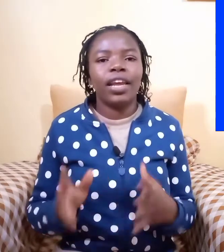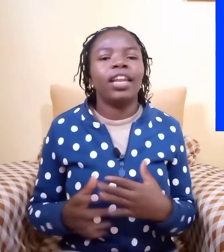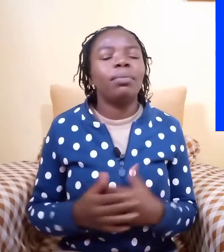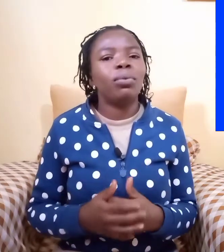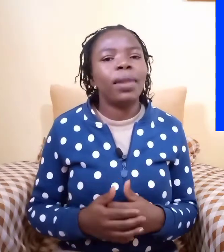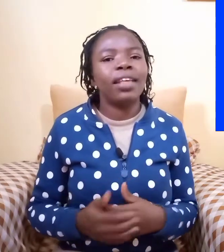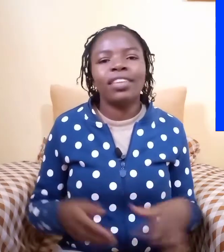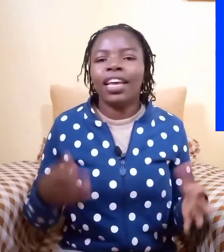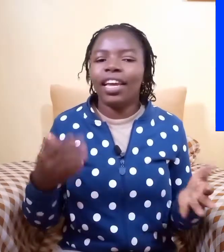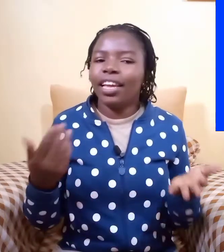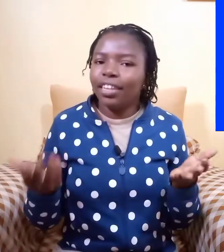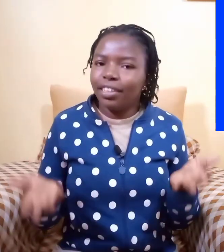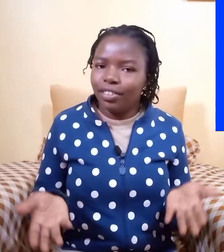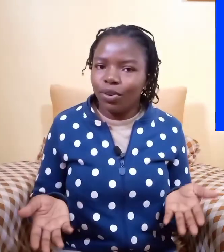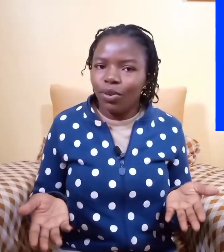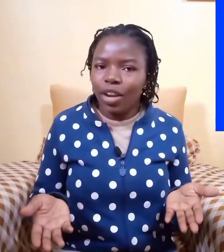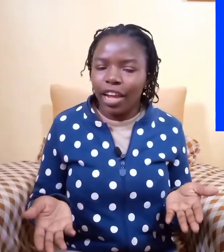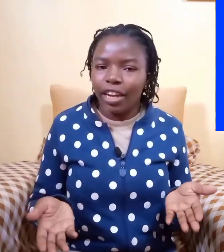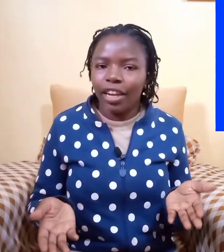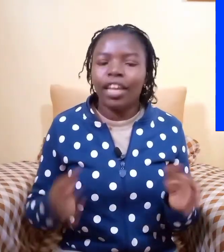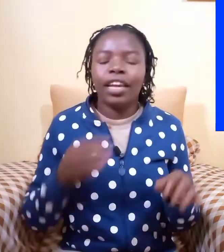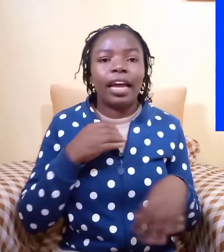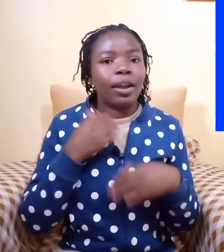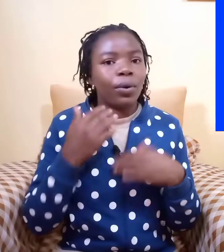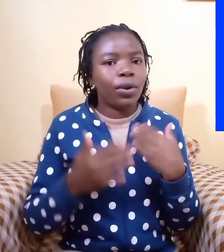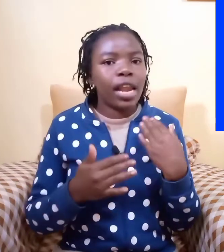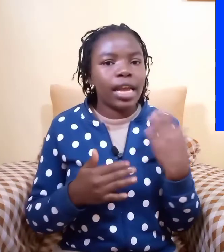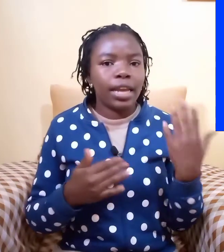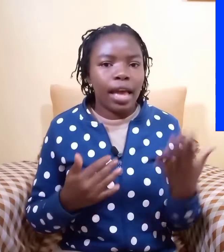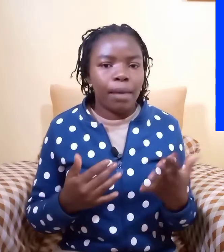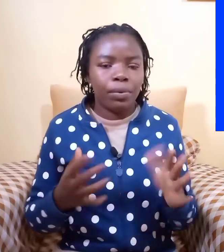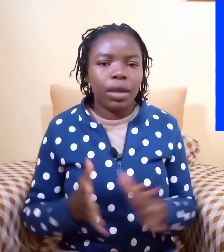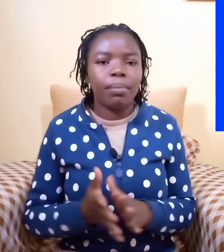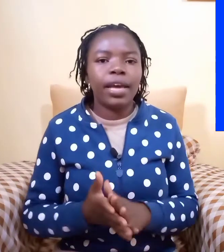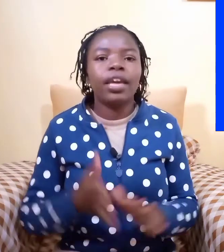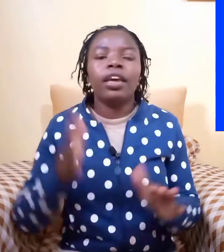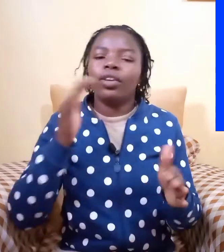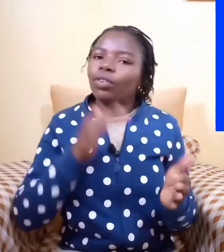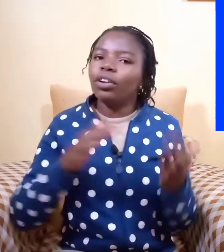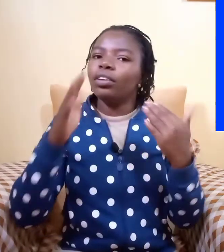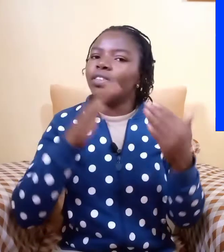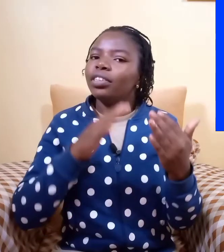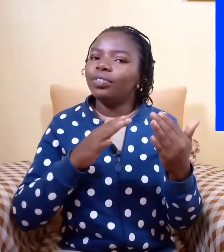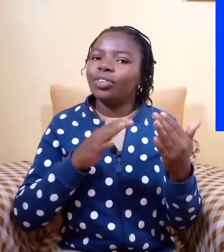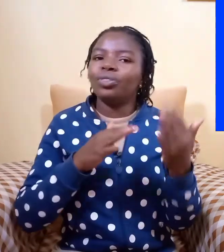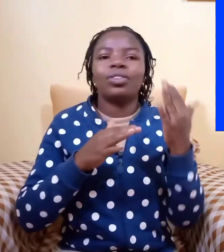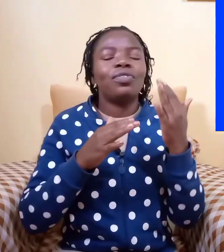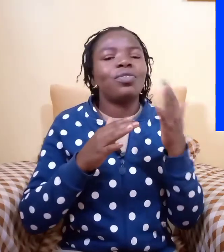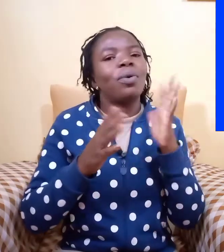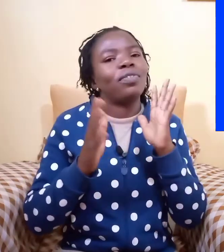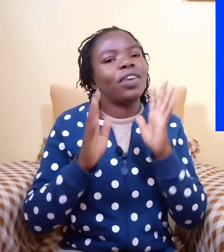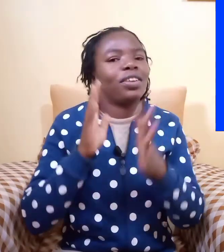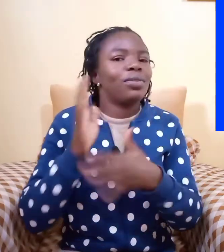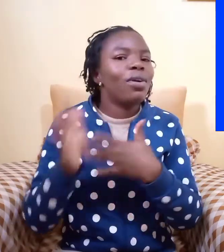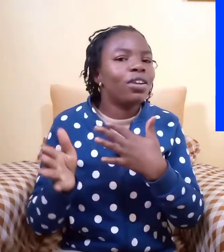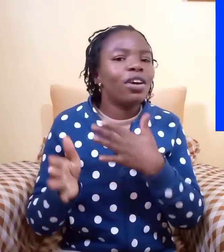elimu plus and it is online an online app whereby you only use it if if your wi-fi is on